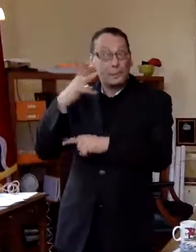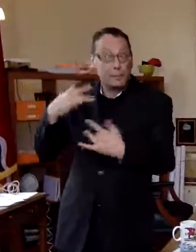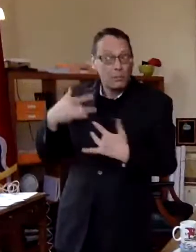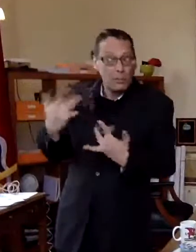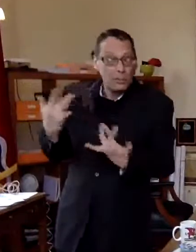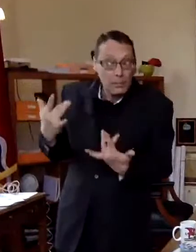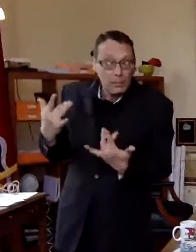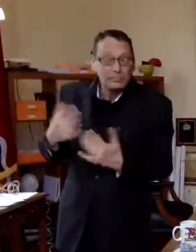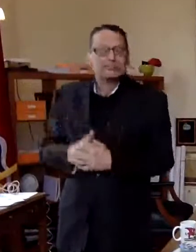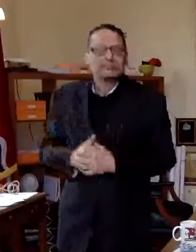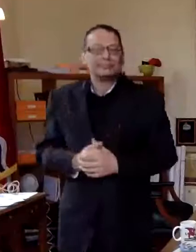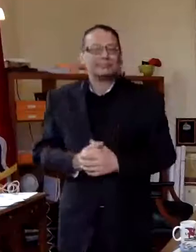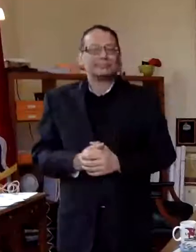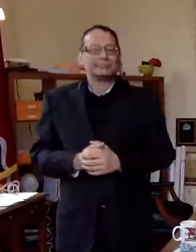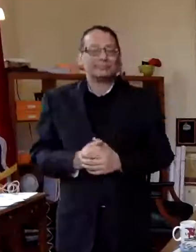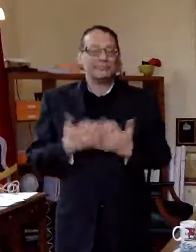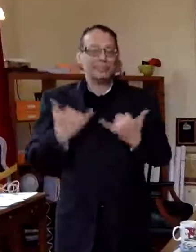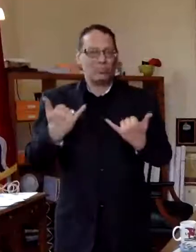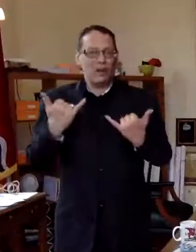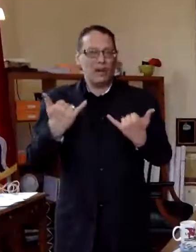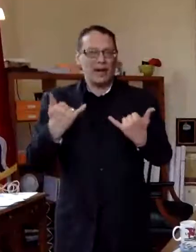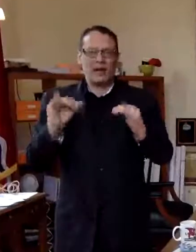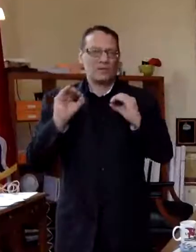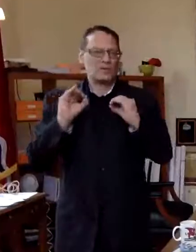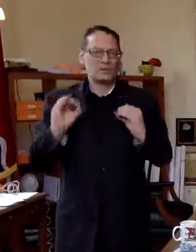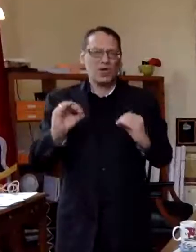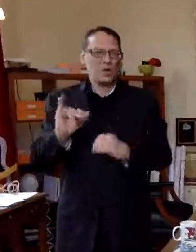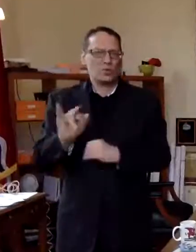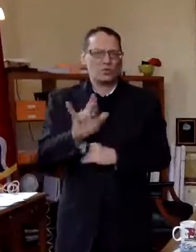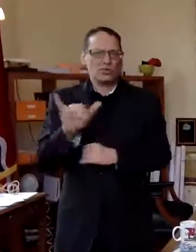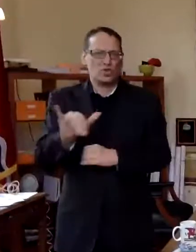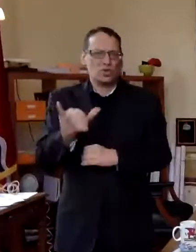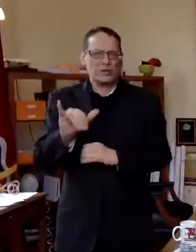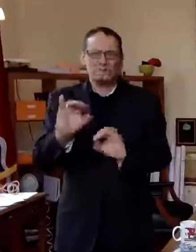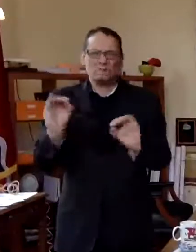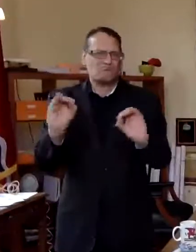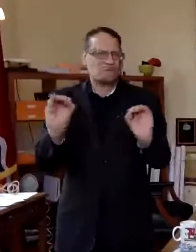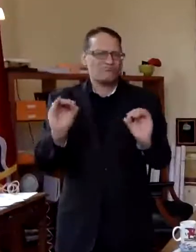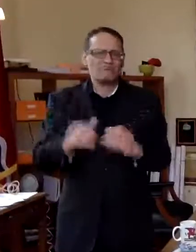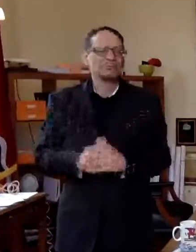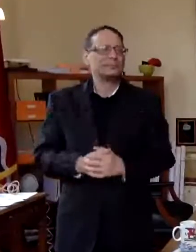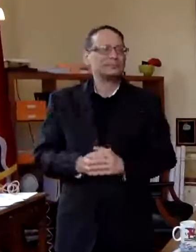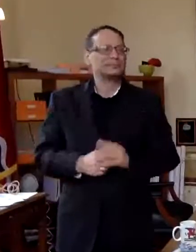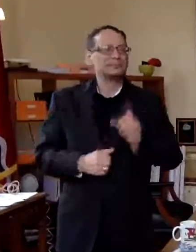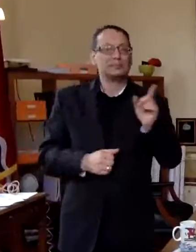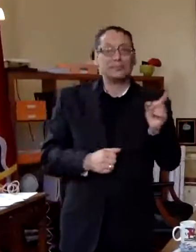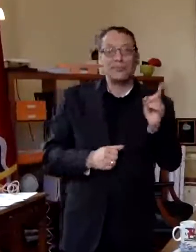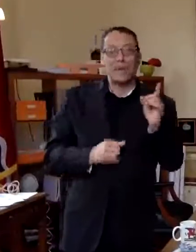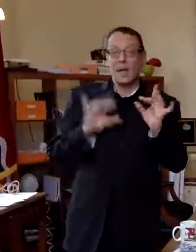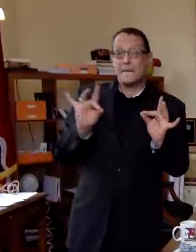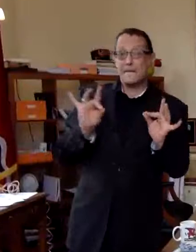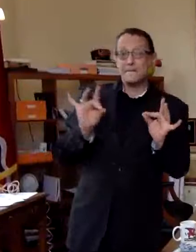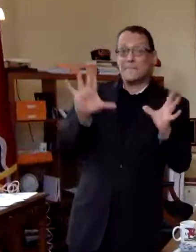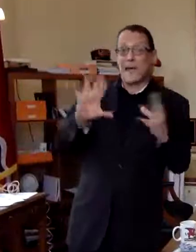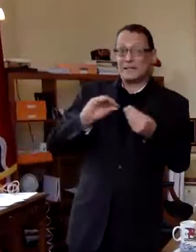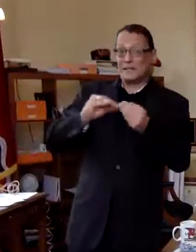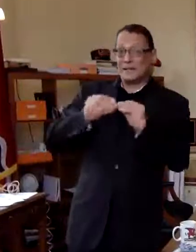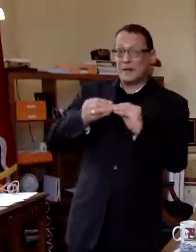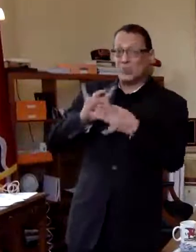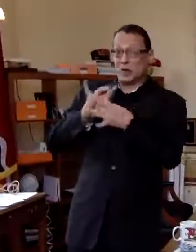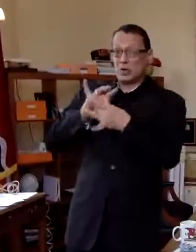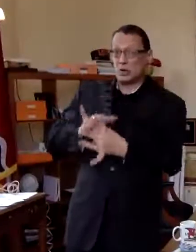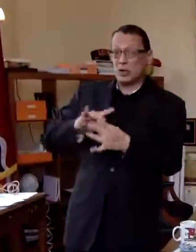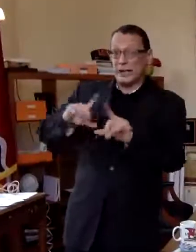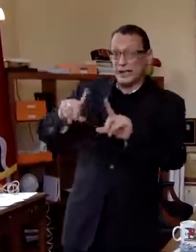um because right now there's no juries going on that there a magic number mayor when it comes to testing